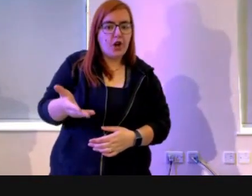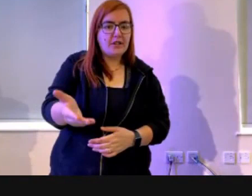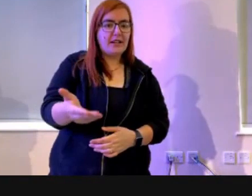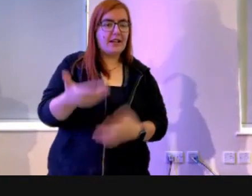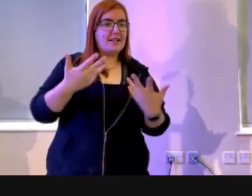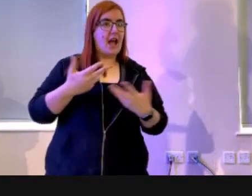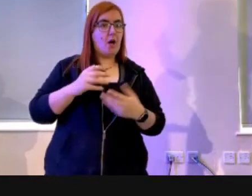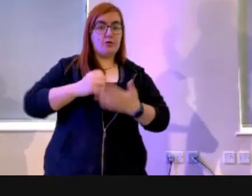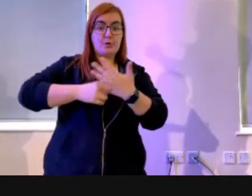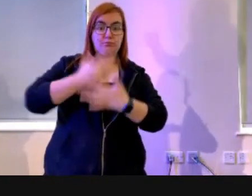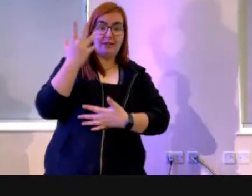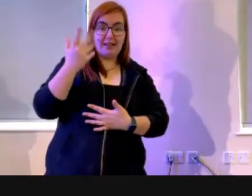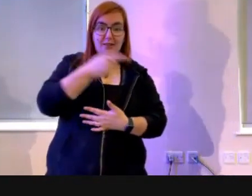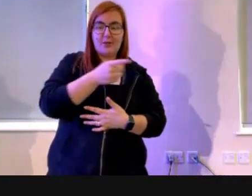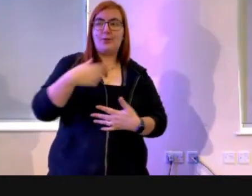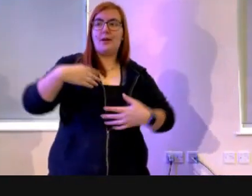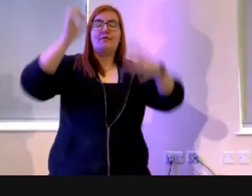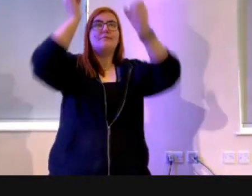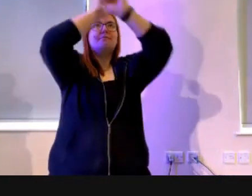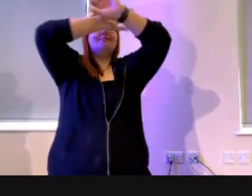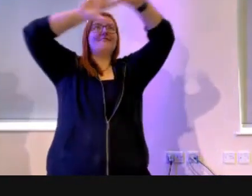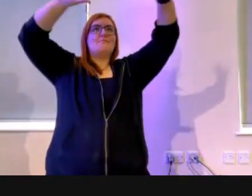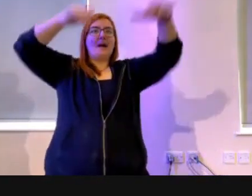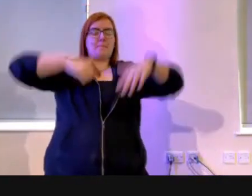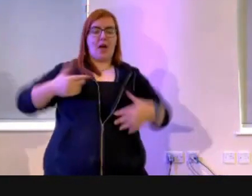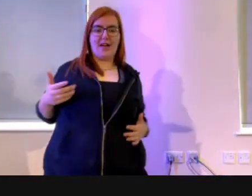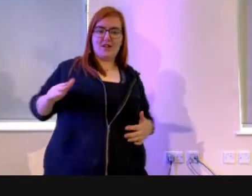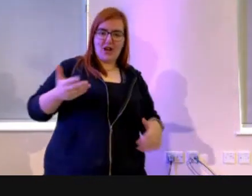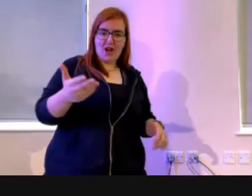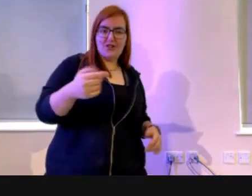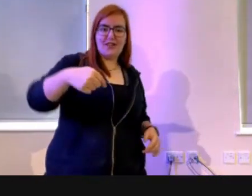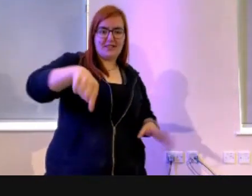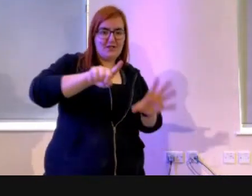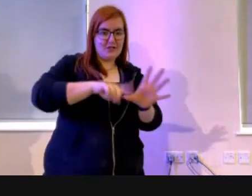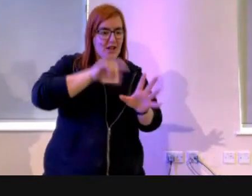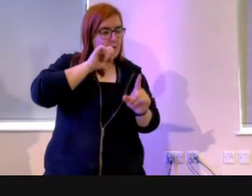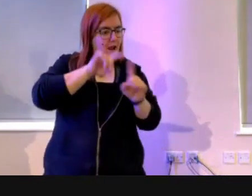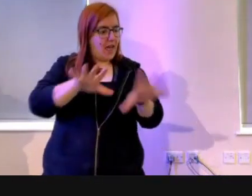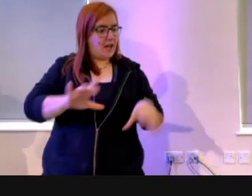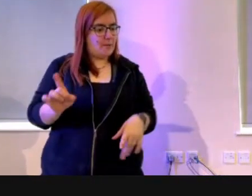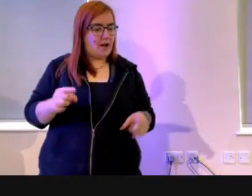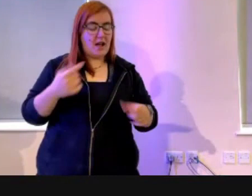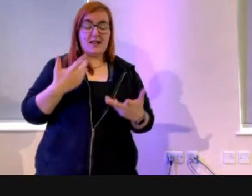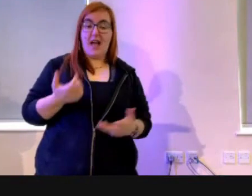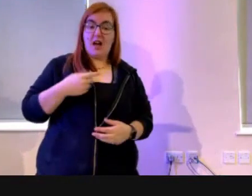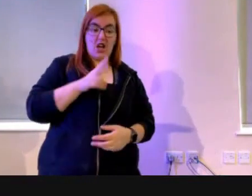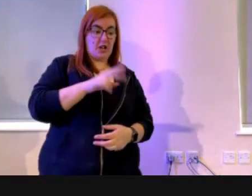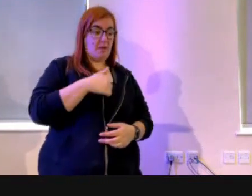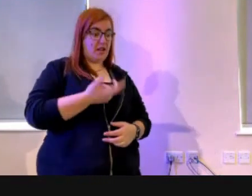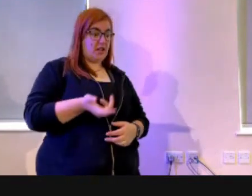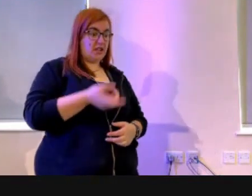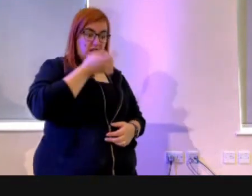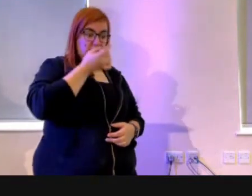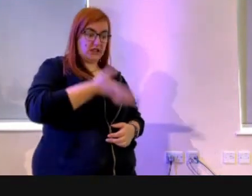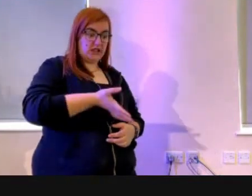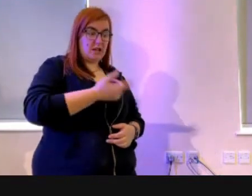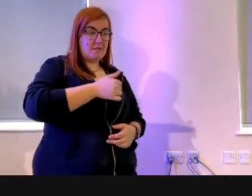now. Maybe you've got a vision, a picture of what you want your garden to look like. I look at mine now. I think it looks atrocious. But I have a picture of what it could